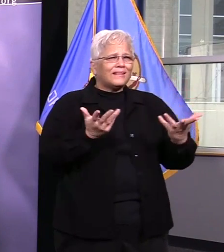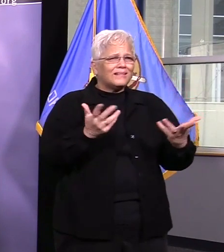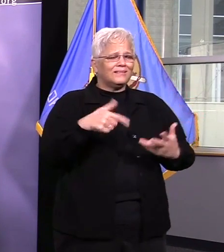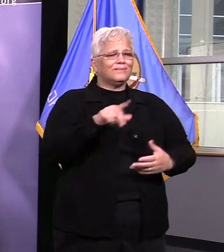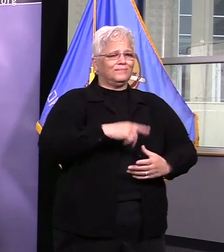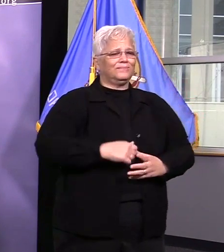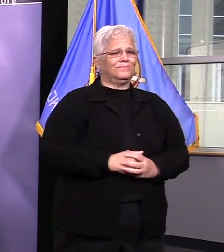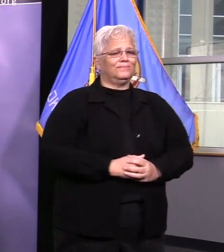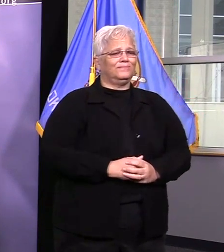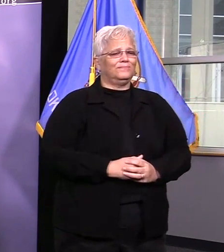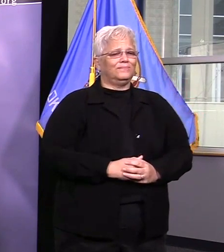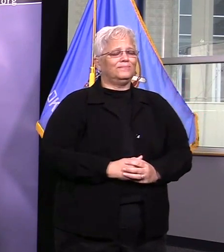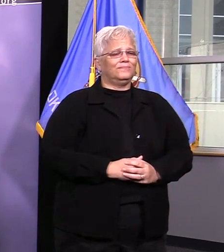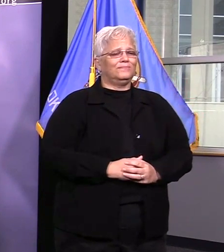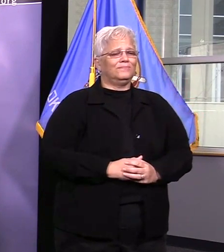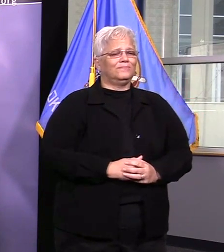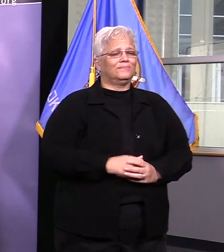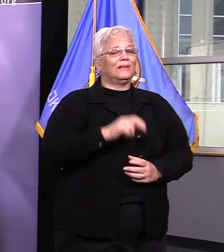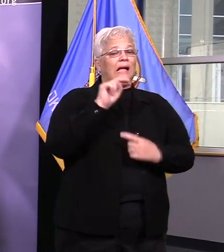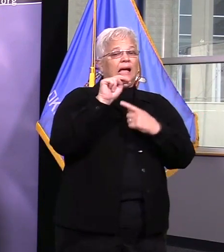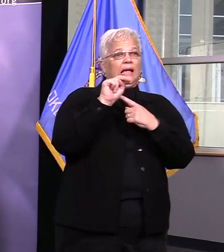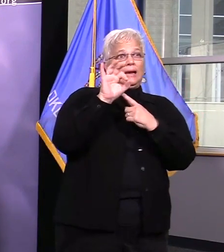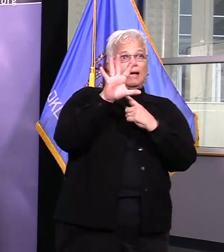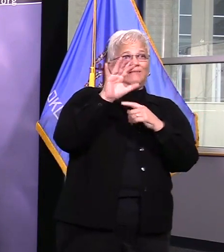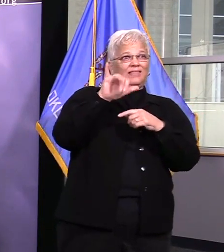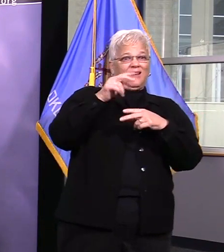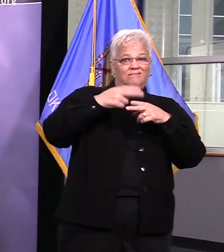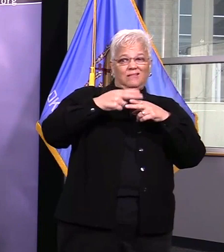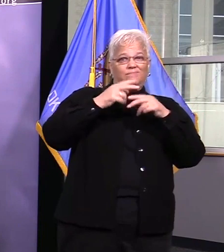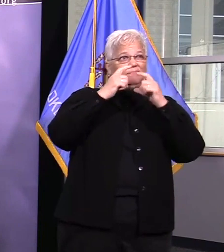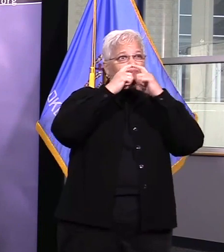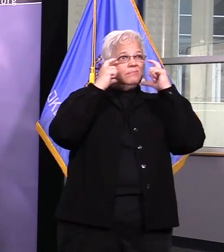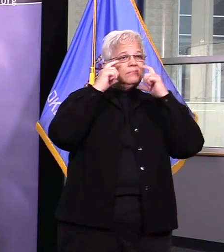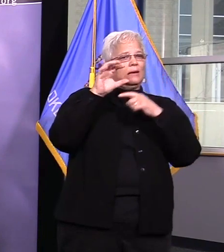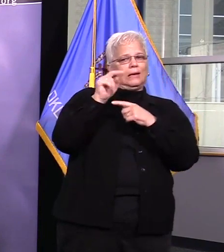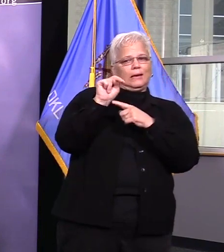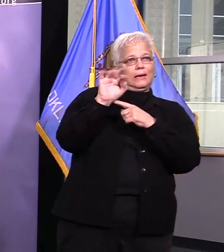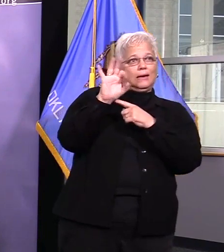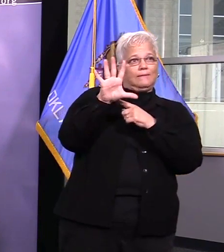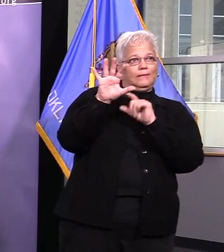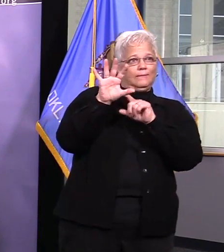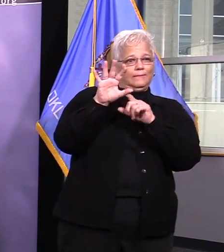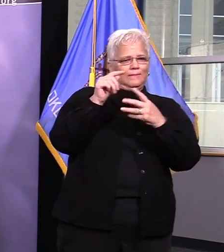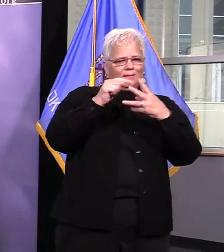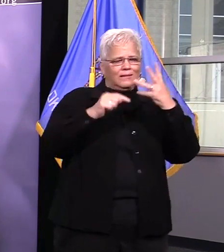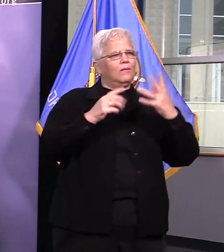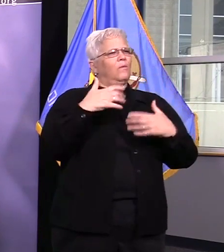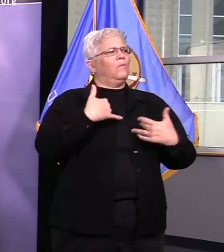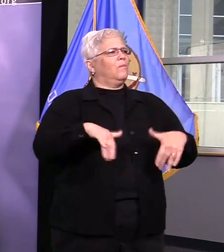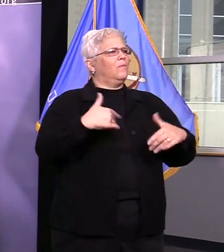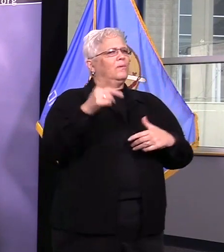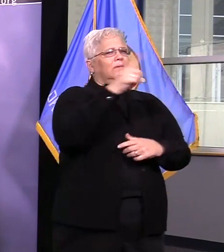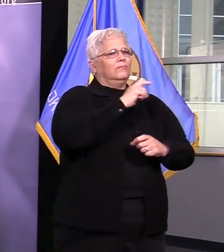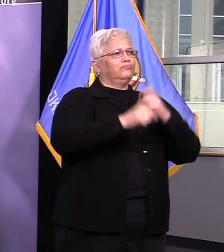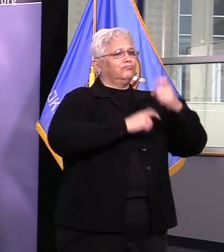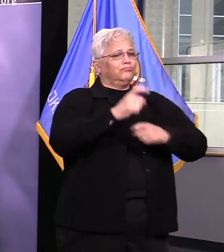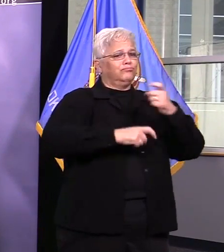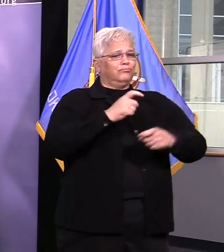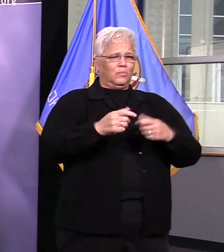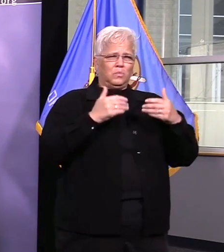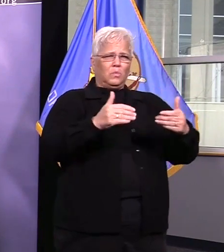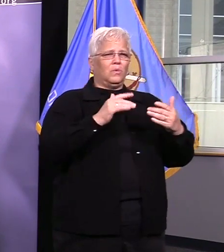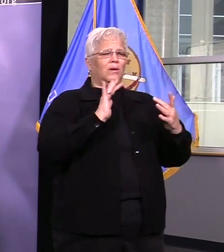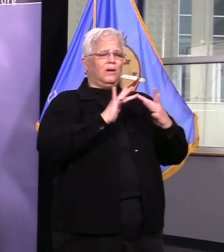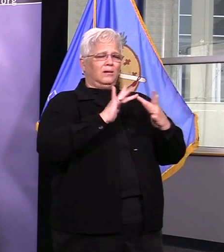cityoftulsa.org. As a reminder, during this vulnerable time, scammers are taking advantage of the